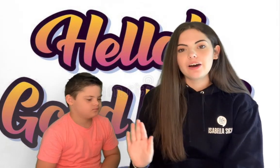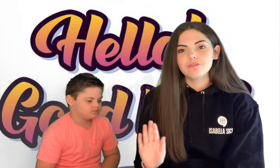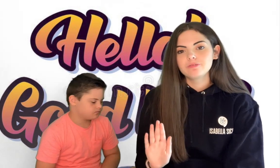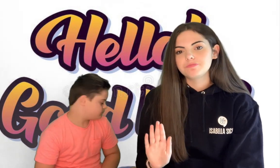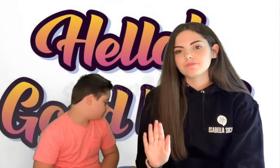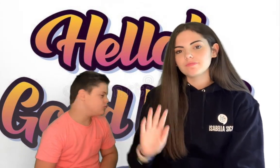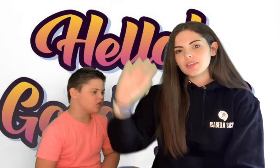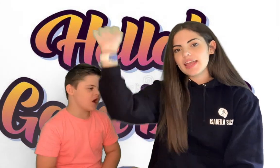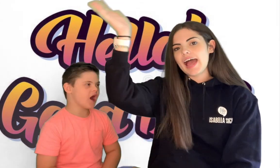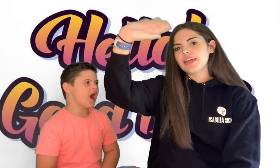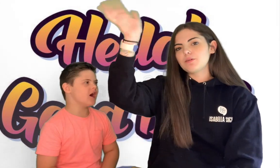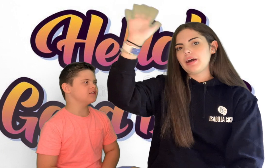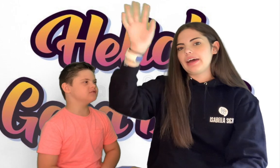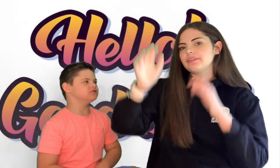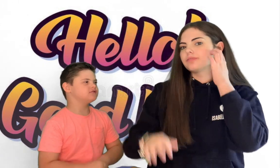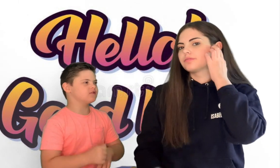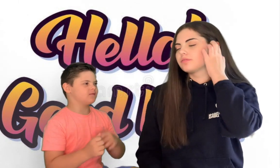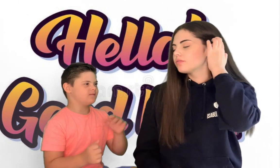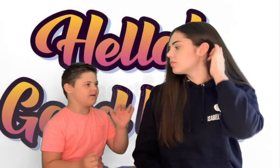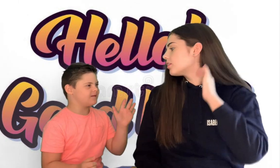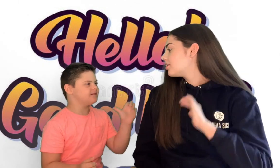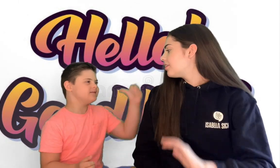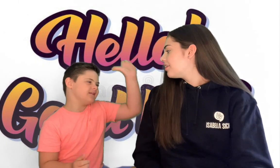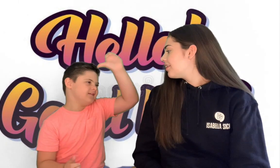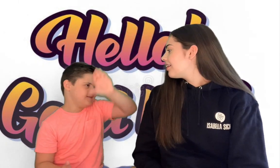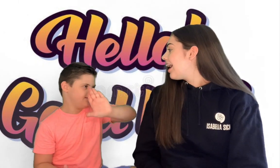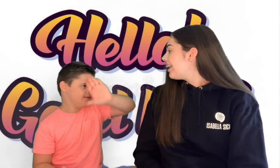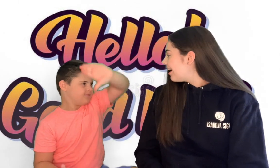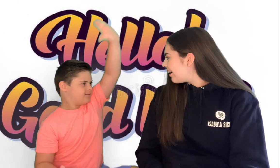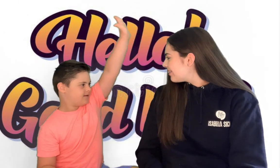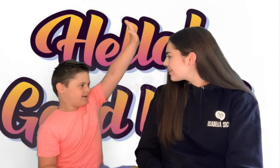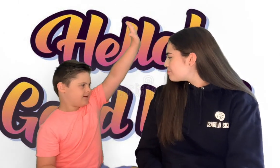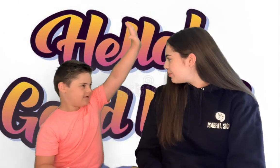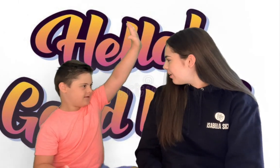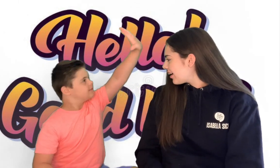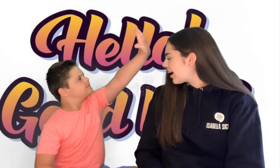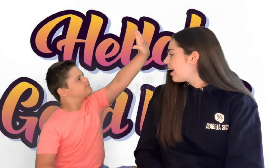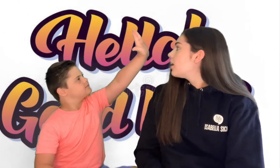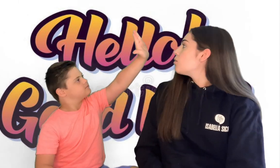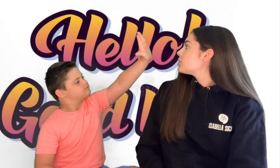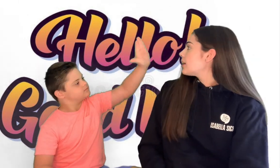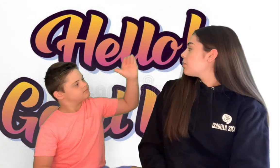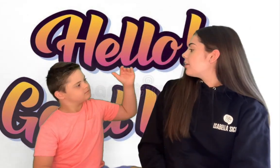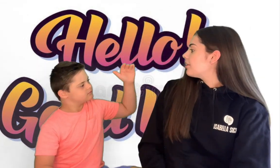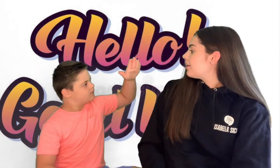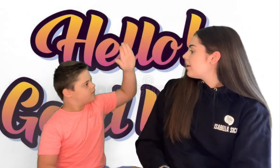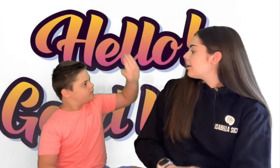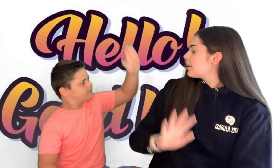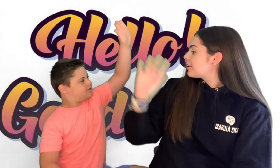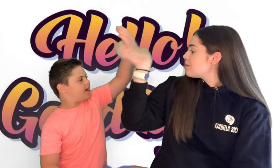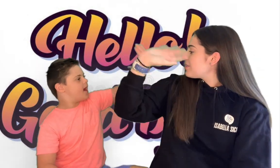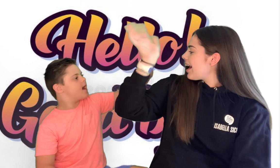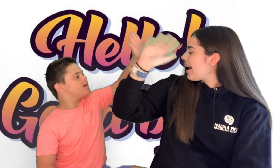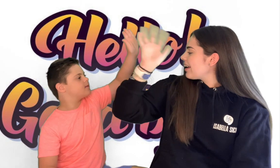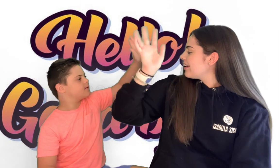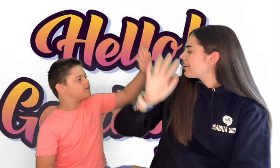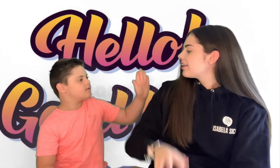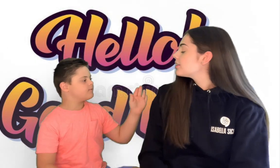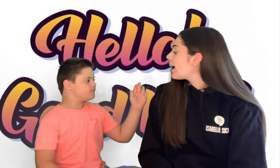and goodbye hello good boy and what's that one goodbye yeah